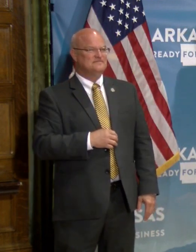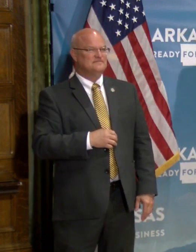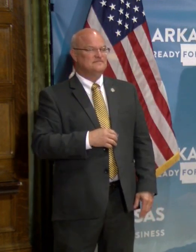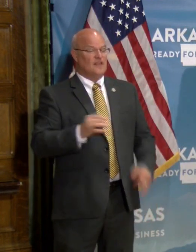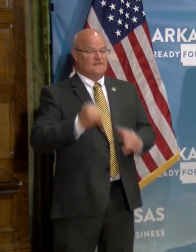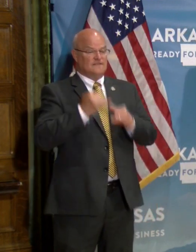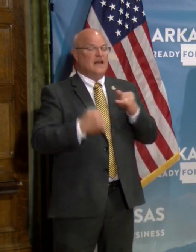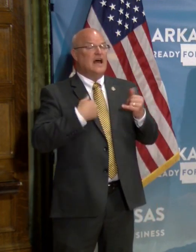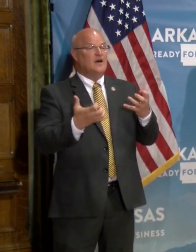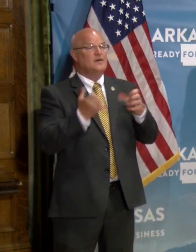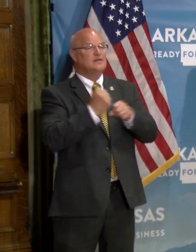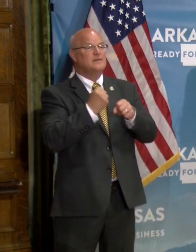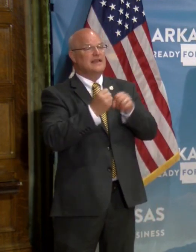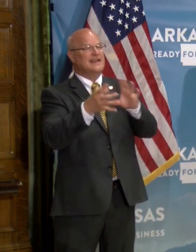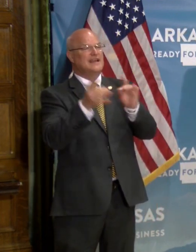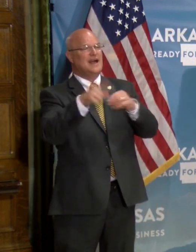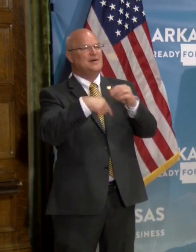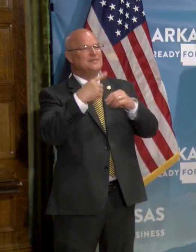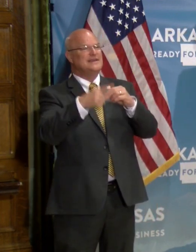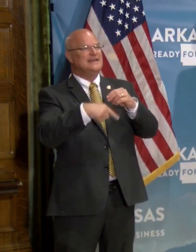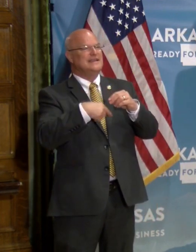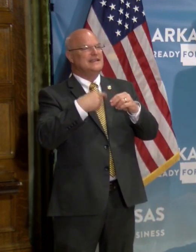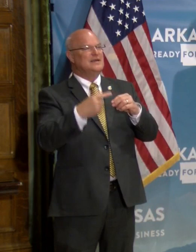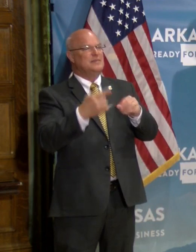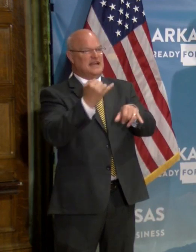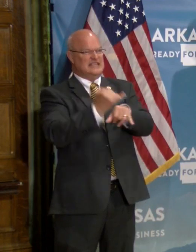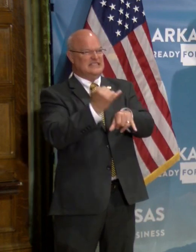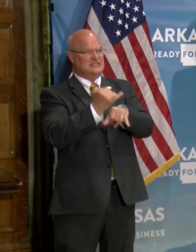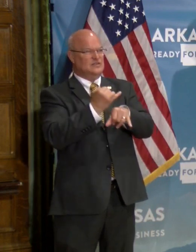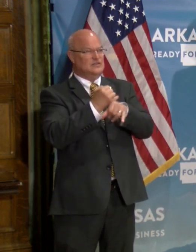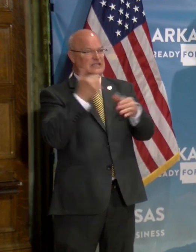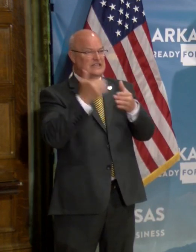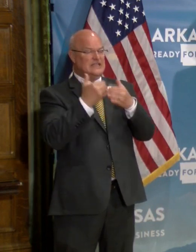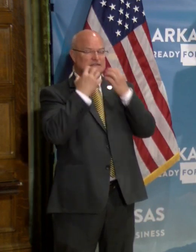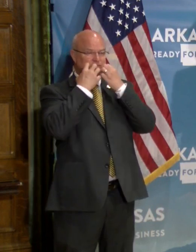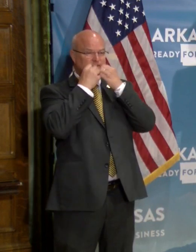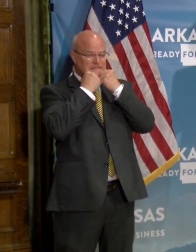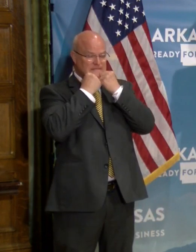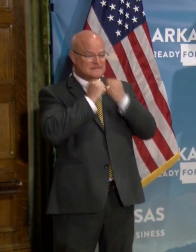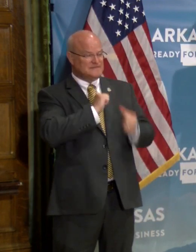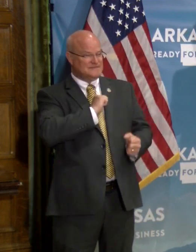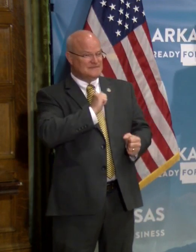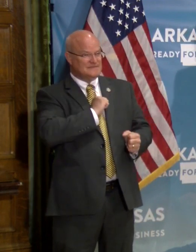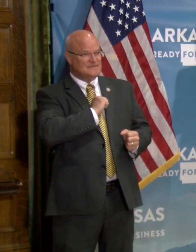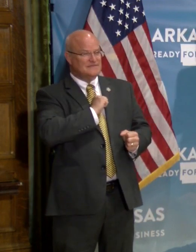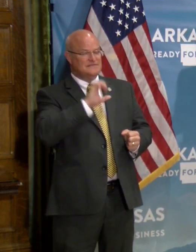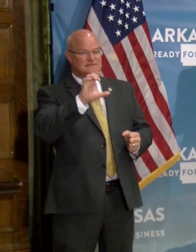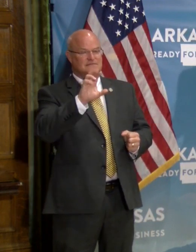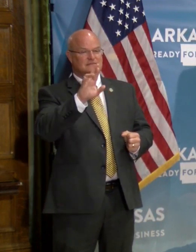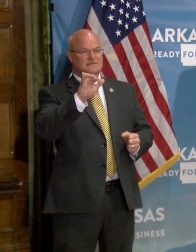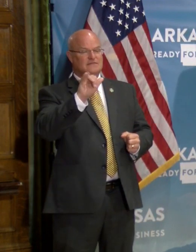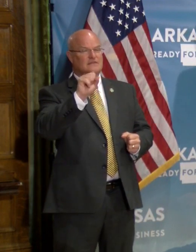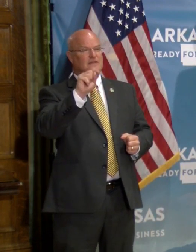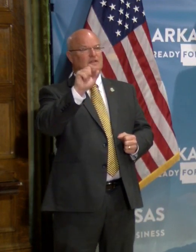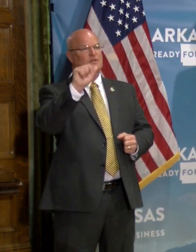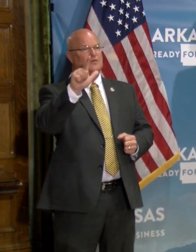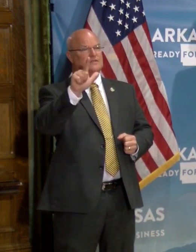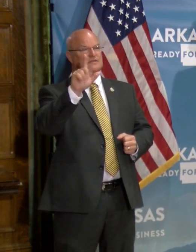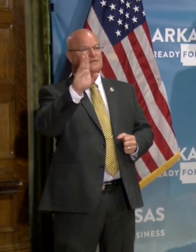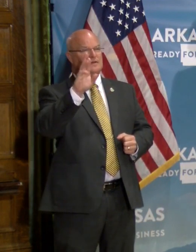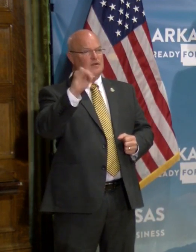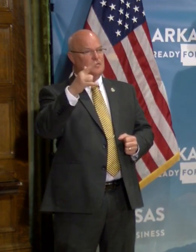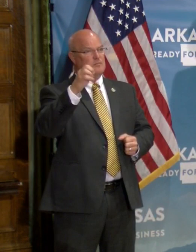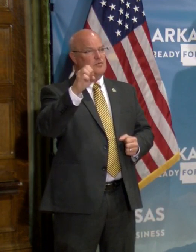finally, I just want to make a comment about, uh, institutions near and dear to my heart, Crystal Bridges, uh, been in